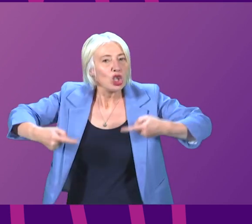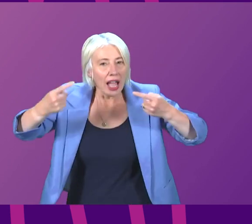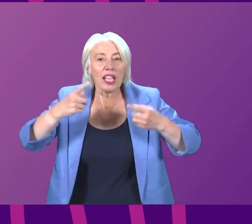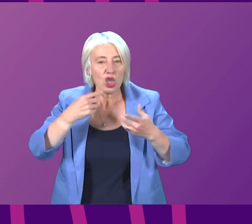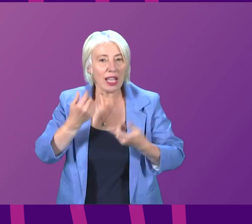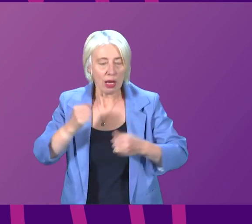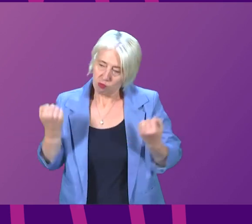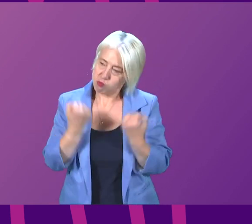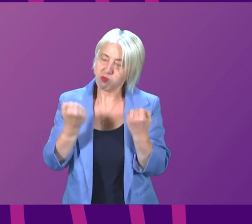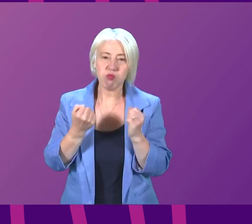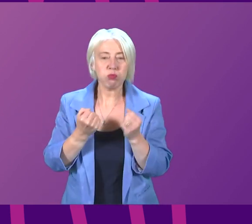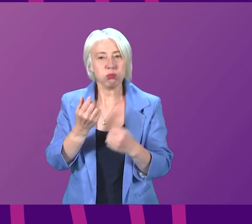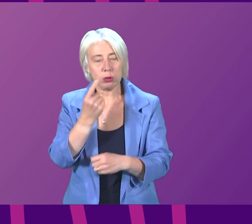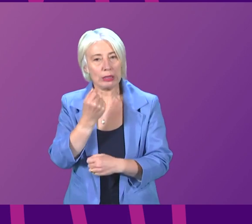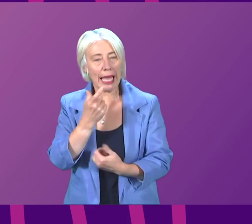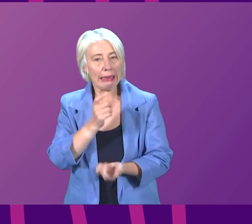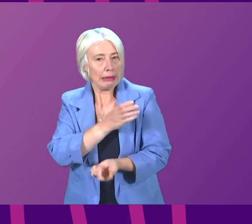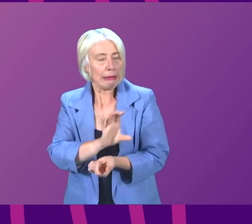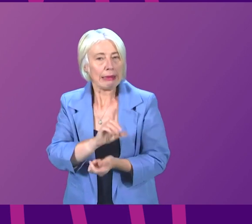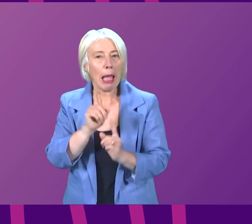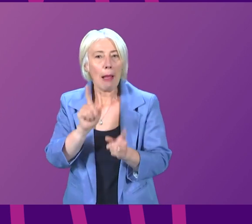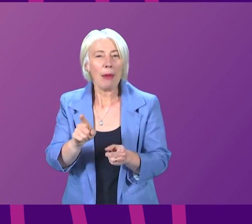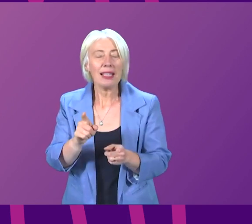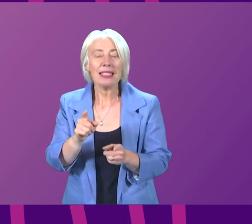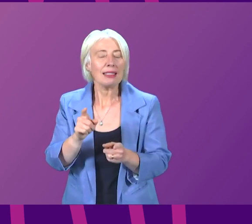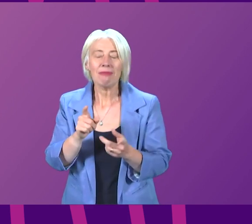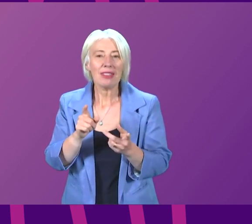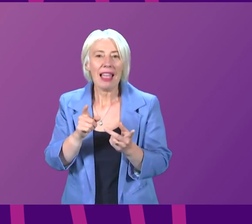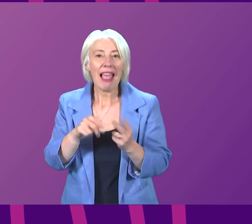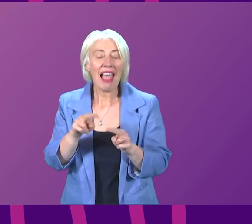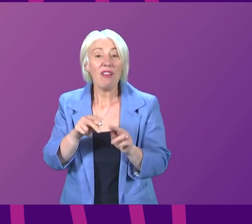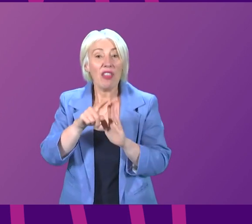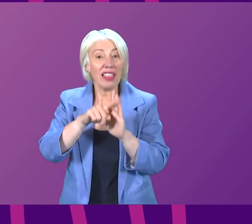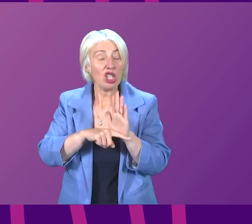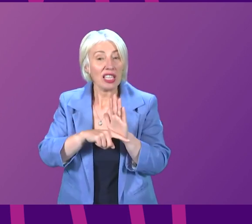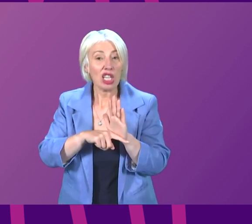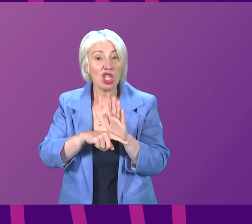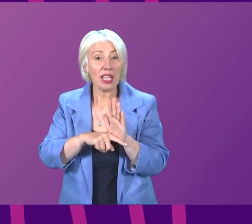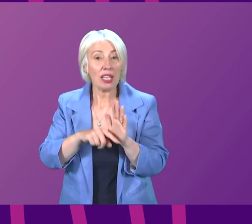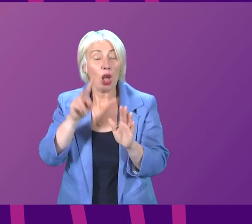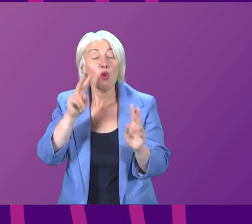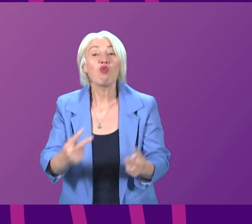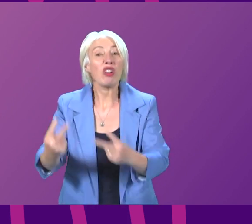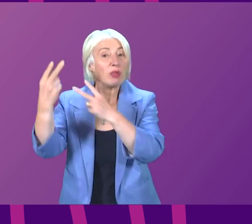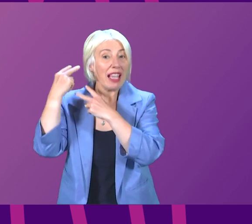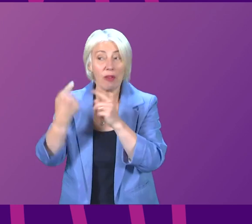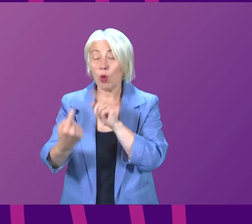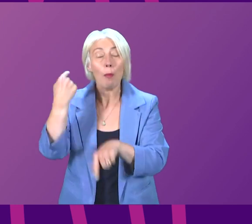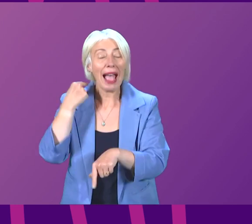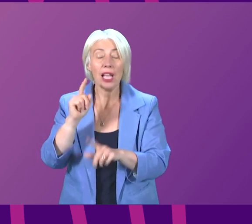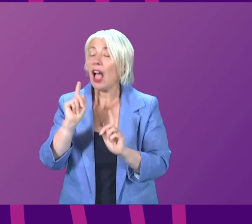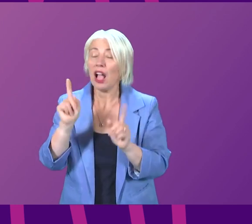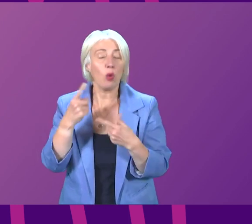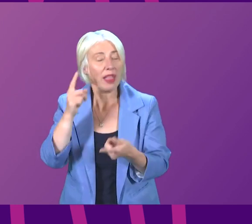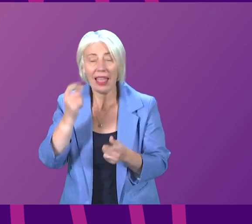it is also unlikely to be the case that that test would be met if legislation is applied retrospectively and I think that's an important